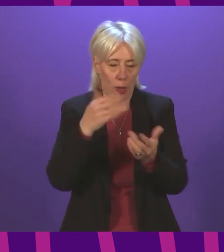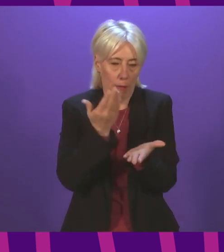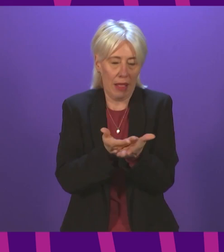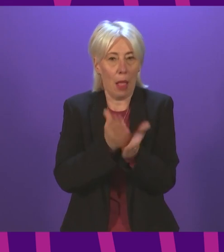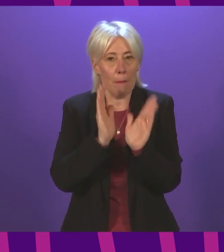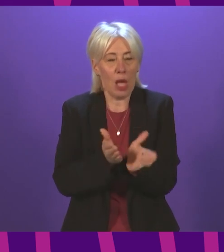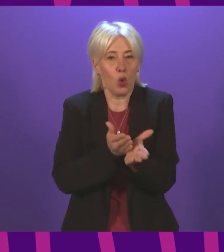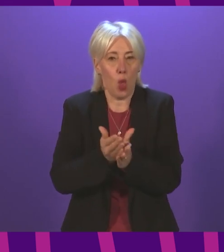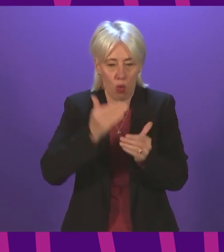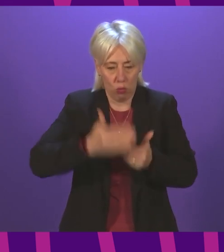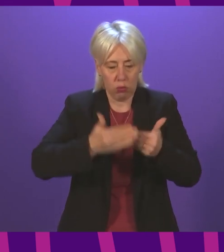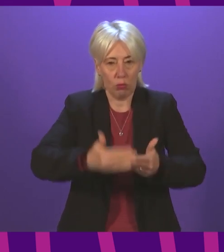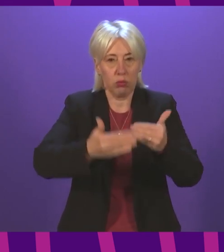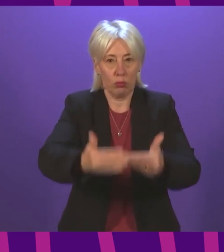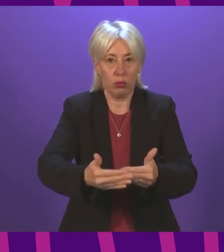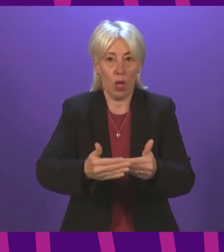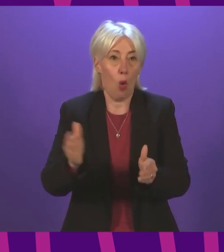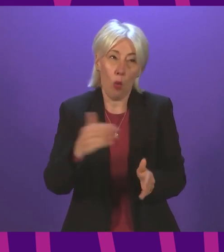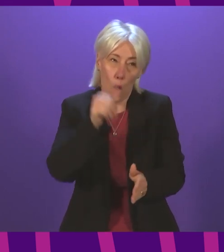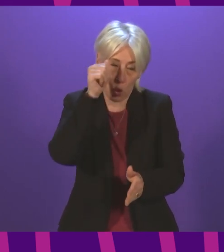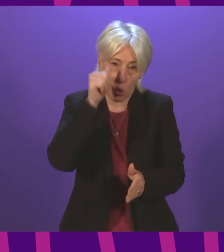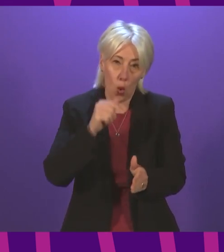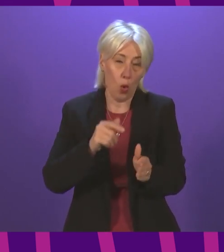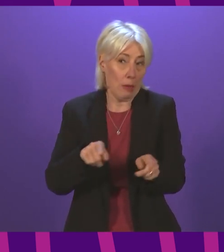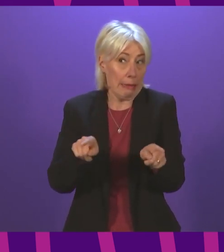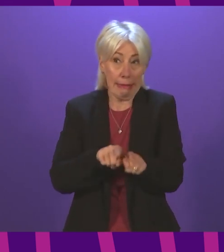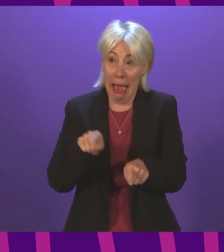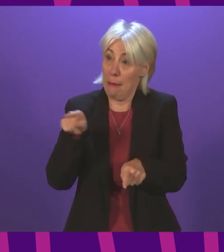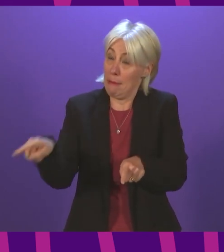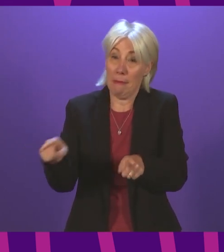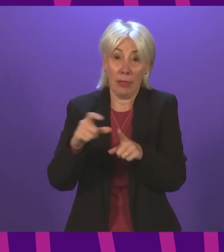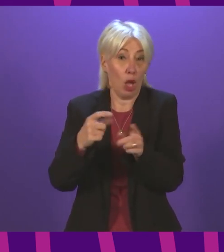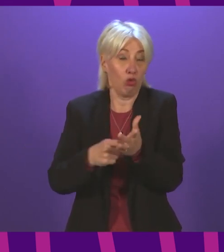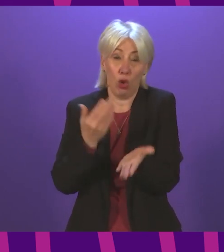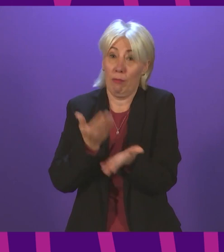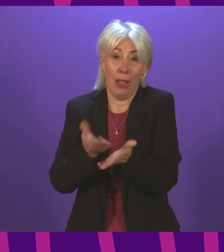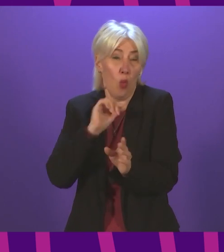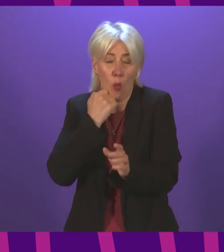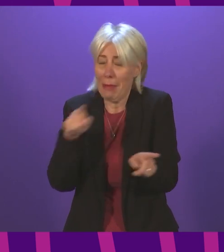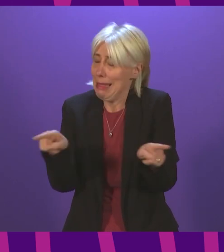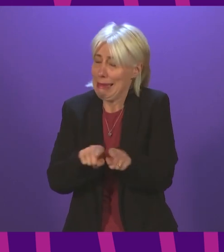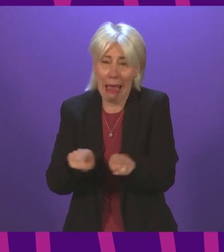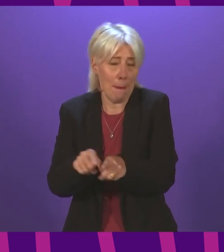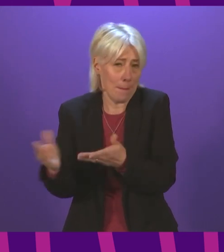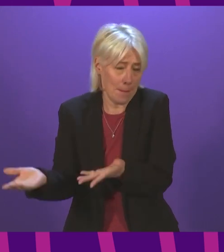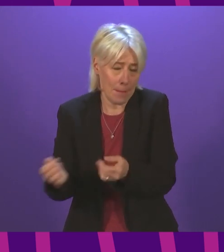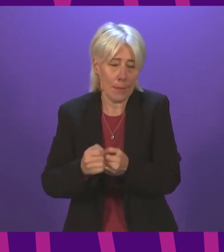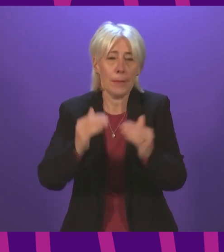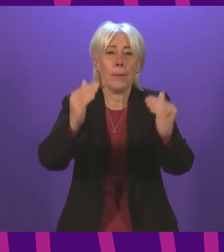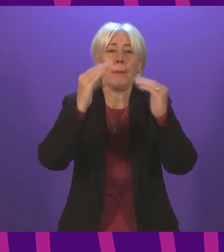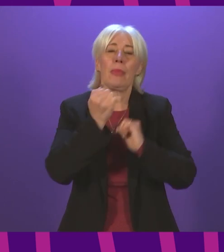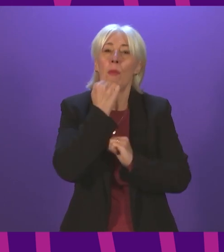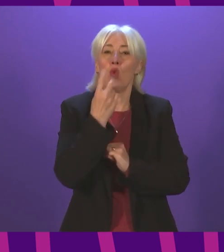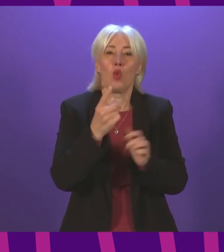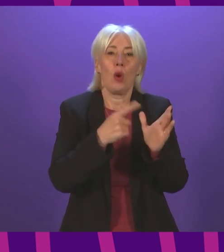to go through, and that will apply in this case as it would to any other bill. And I take Anna Sauer. Question number two.